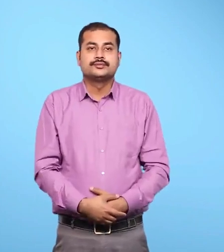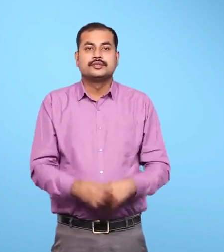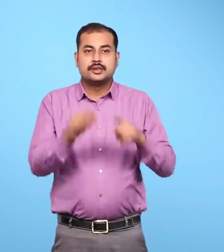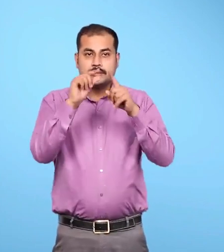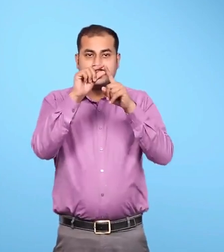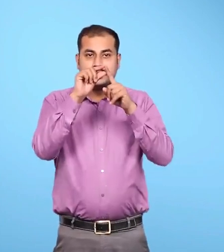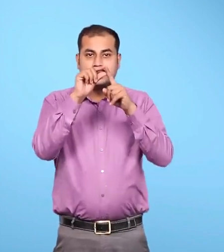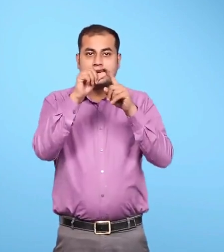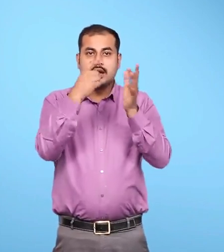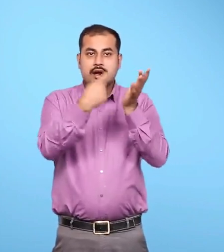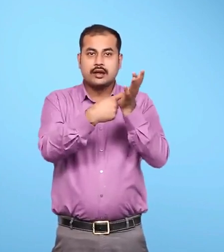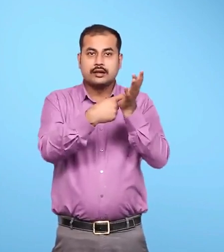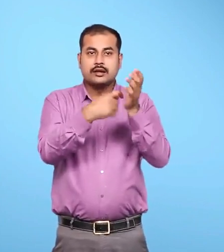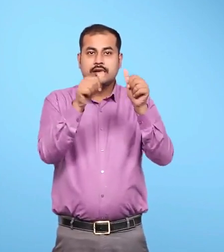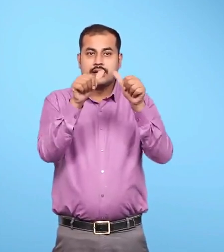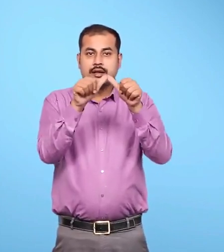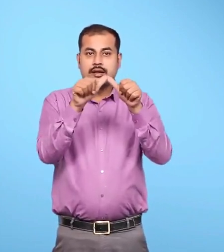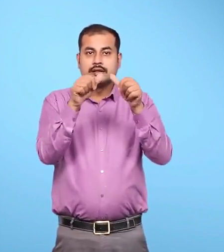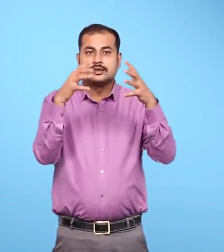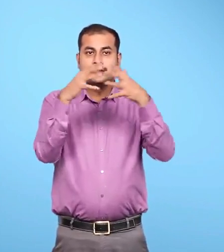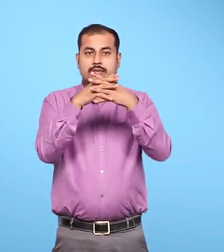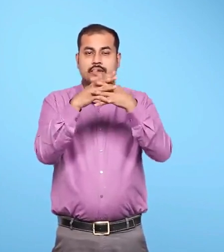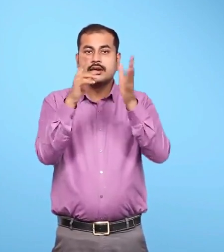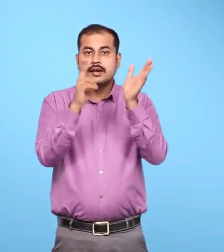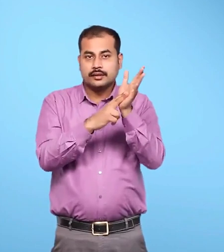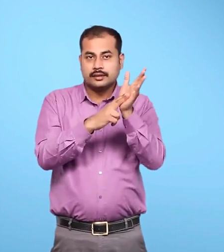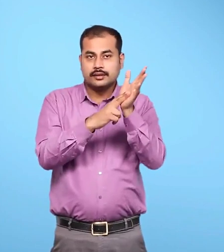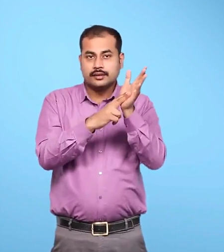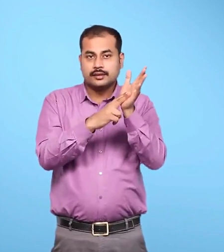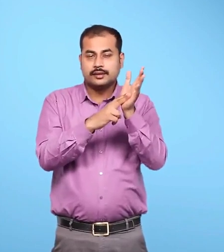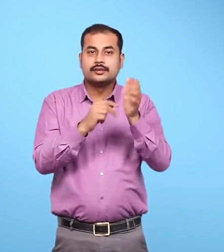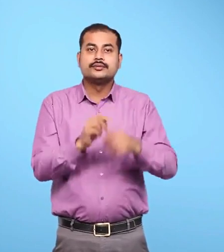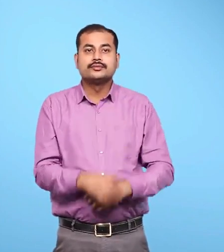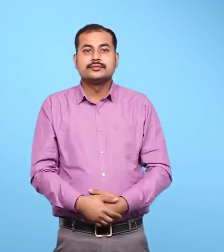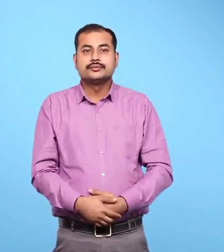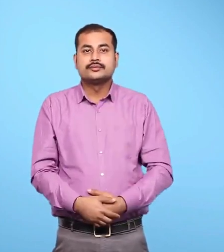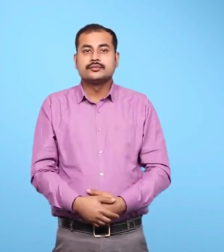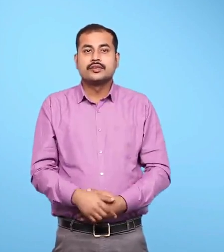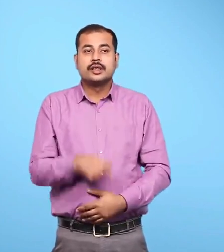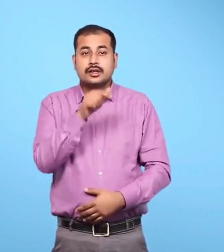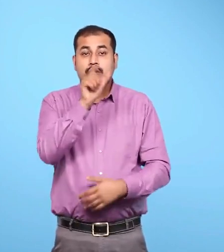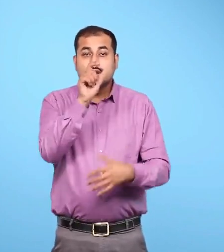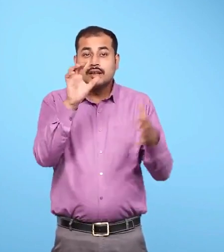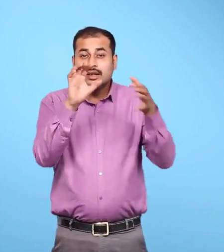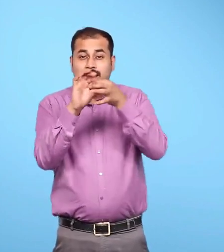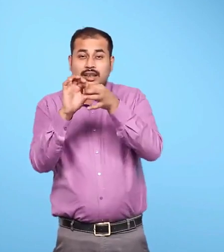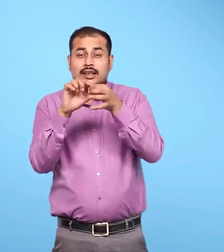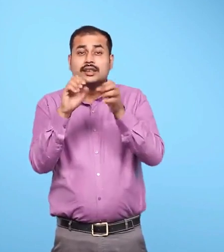Prawn The rhyming word starts with